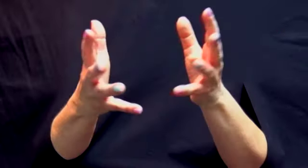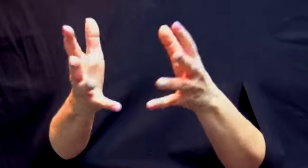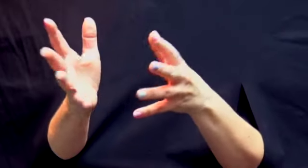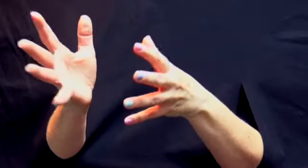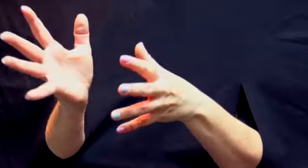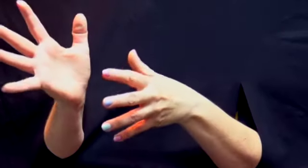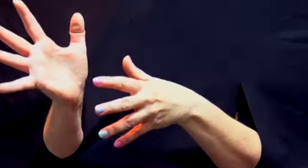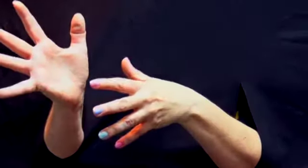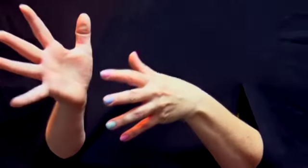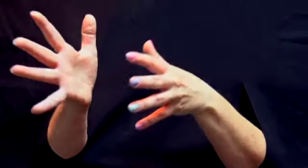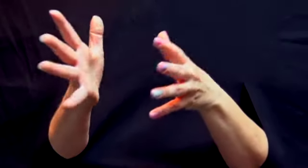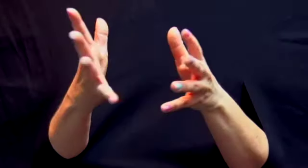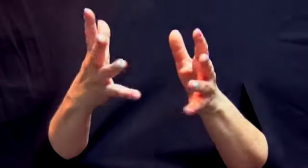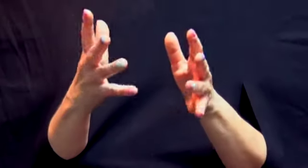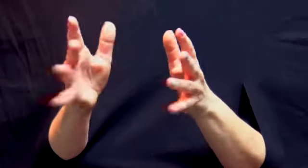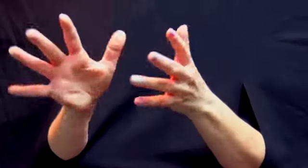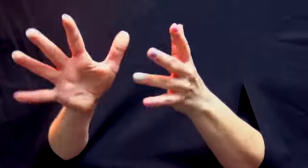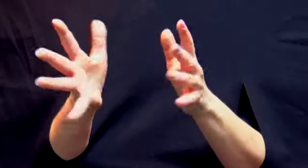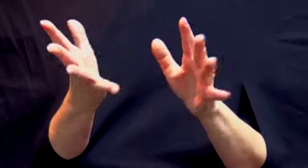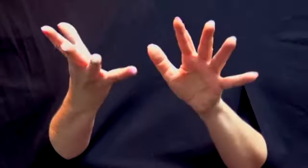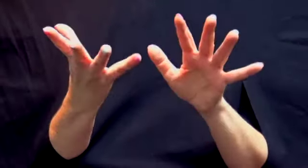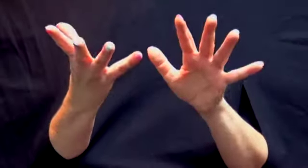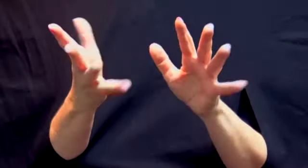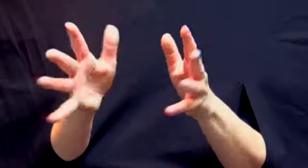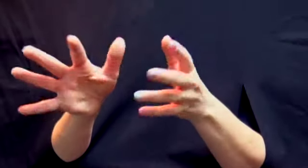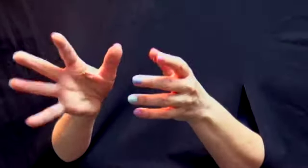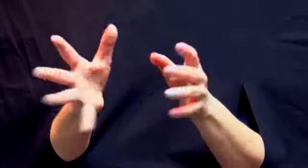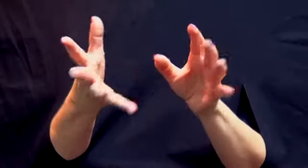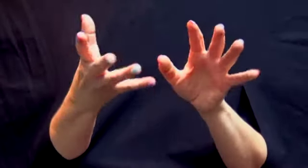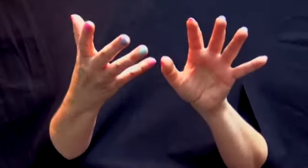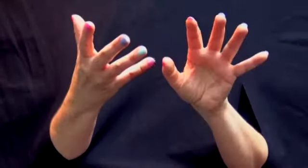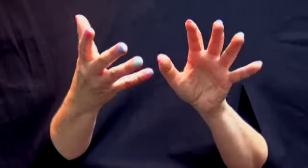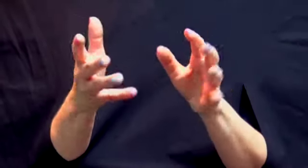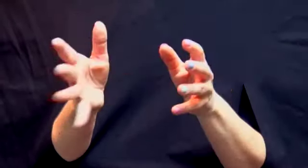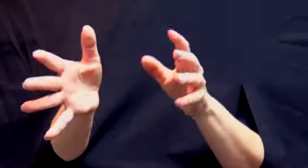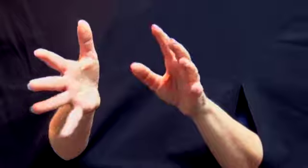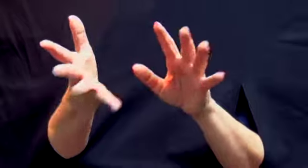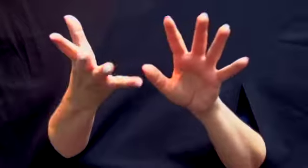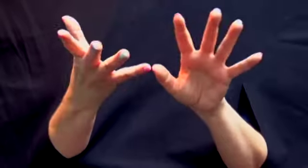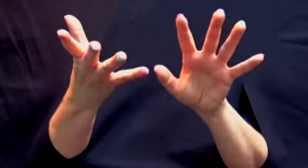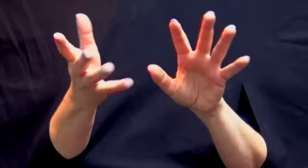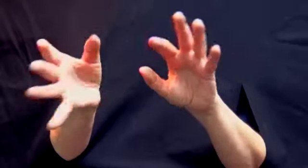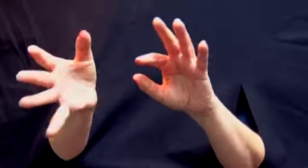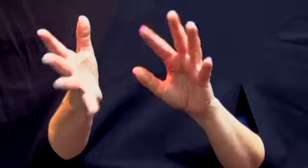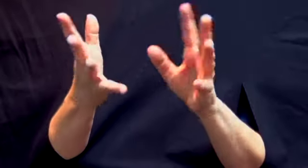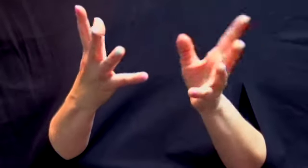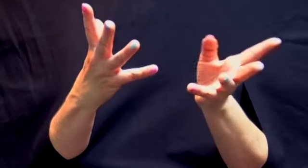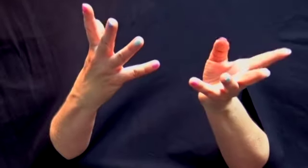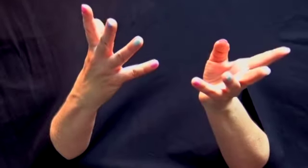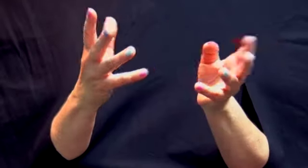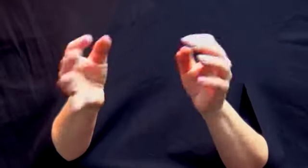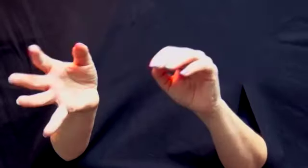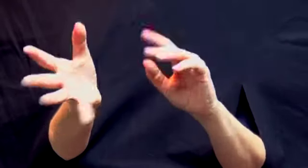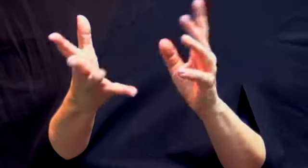and dancing with them. Now, I can do pinky to pinky. I can do pinky to forefinger